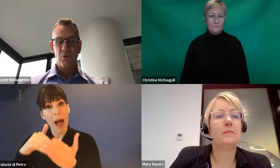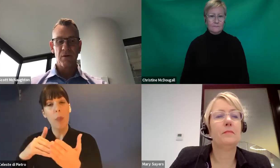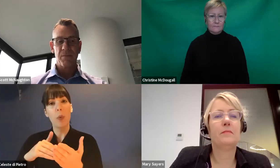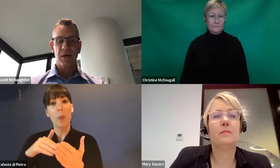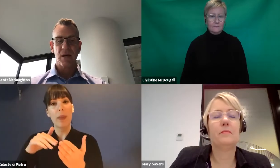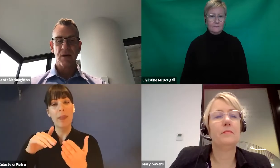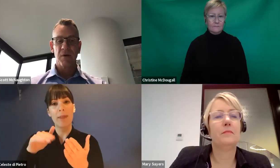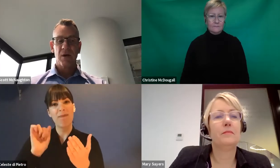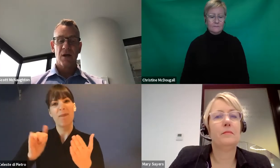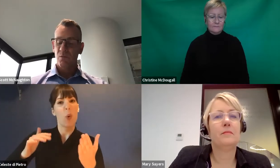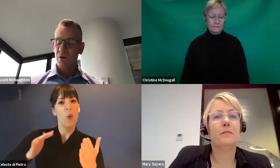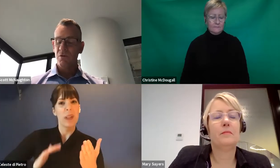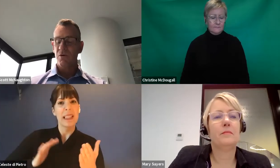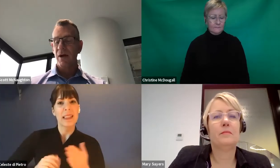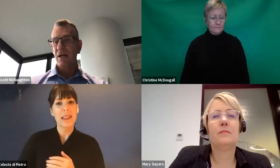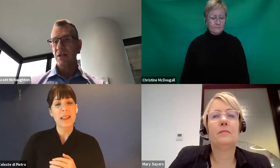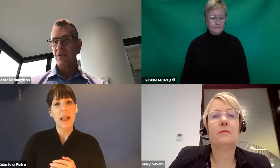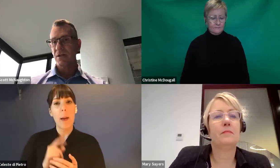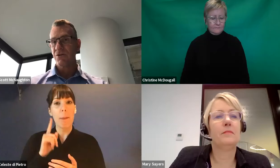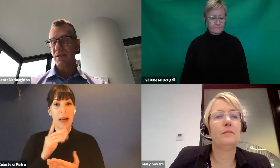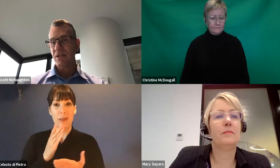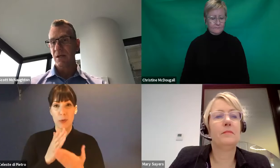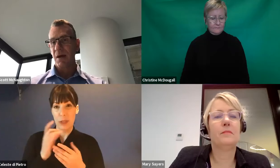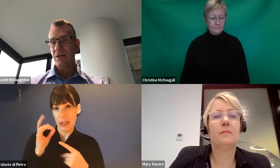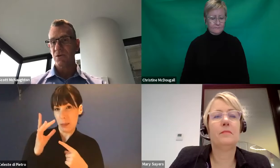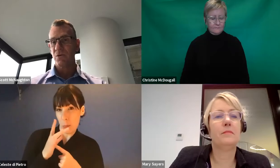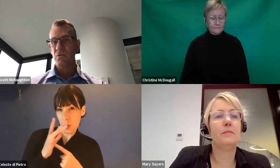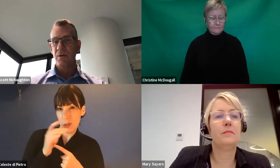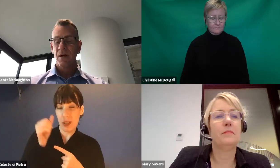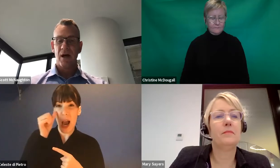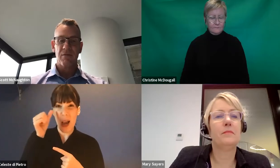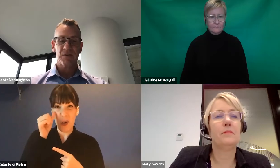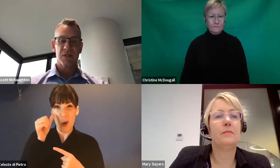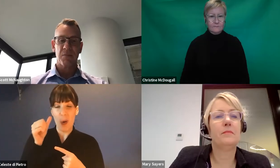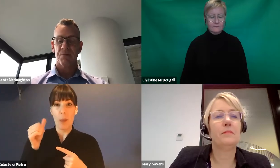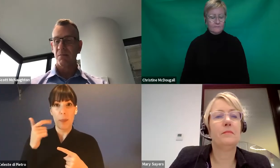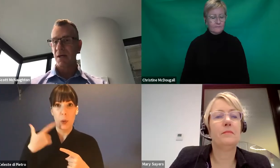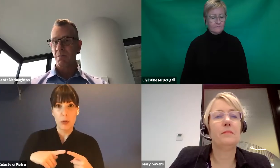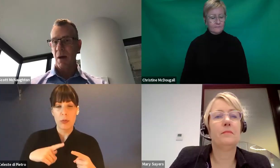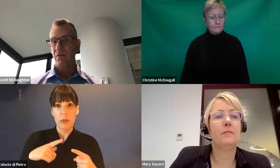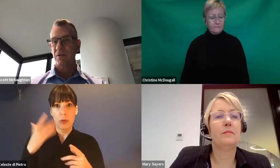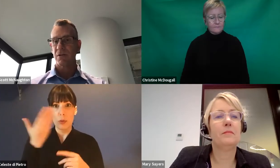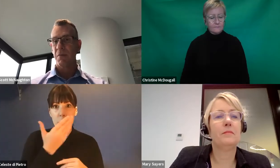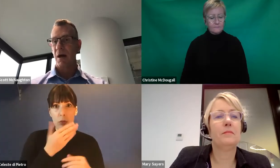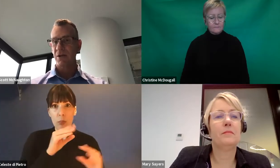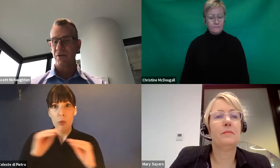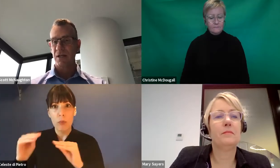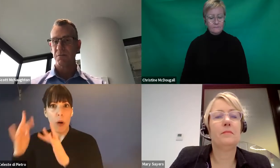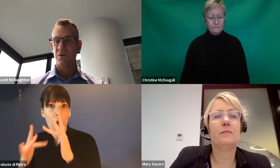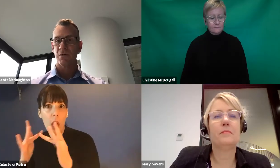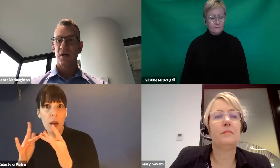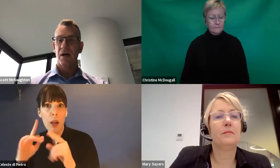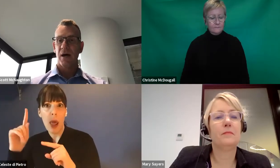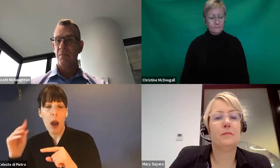important. It will create uncertainty transitioning back to school. For some people, it means back onto public